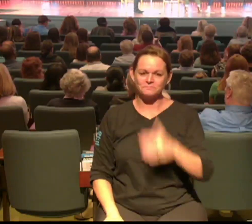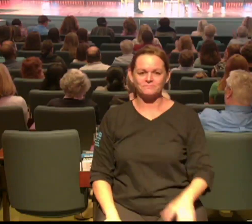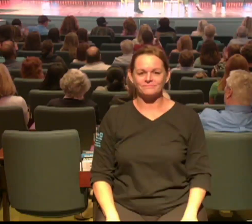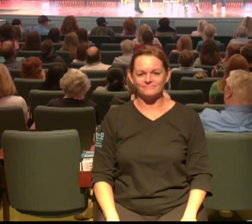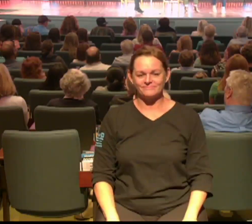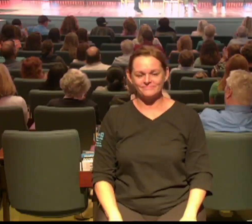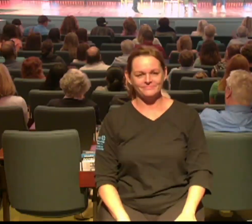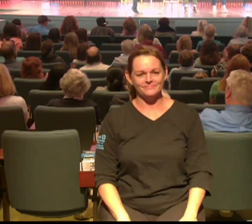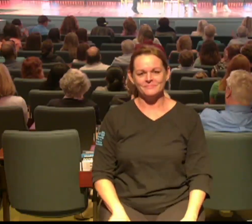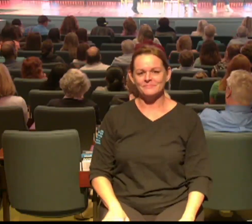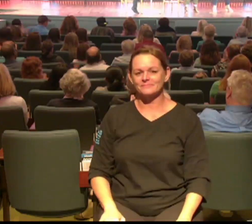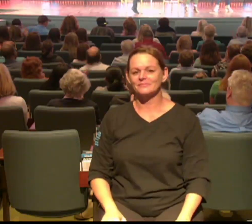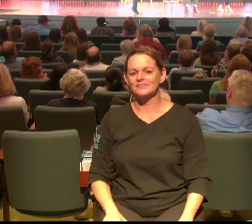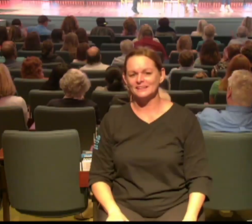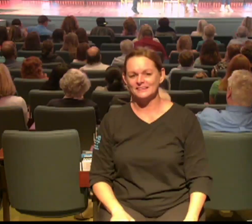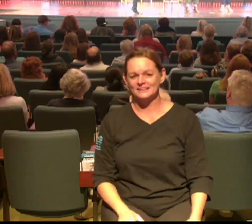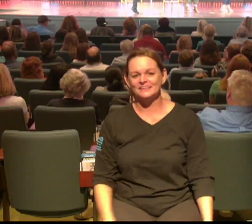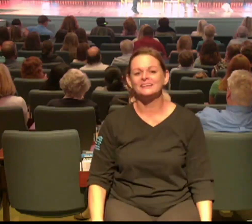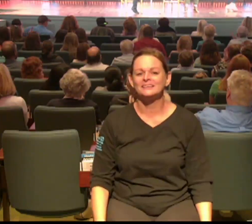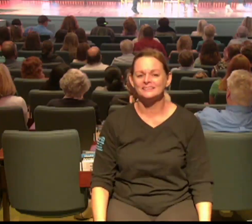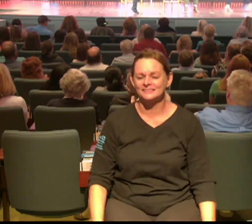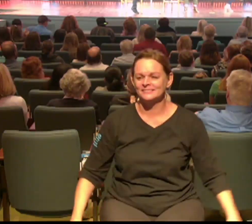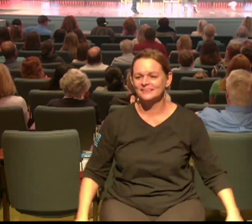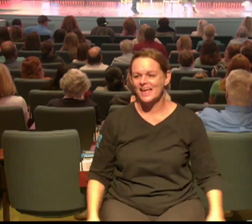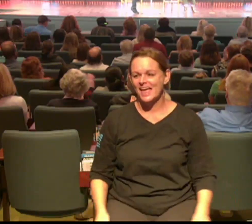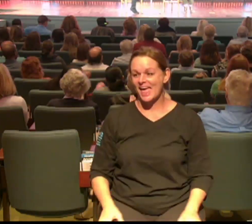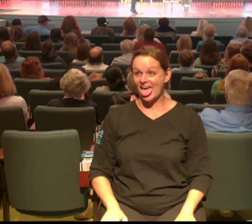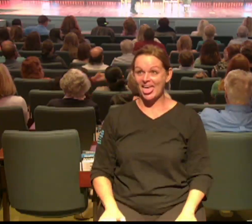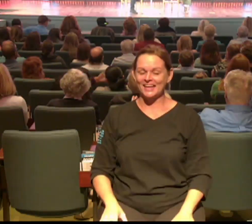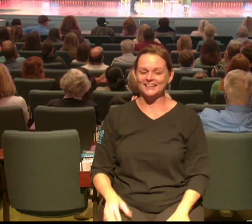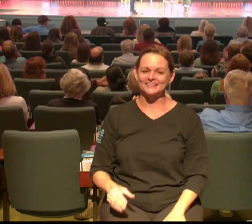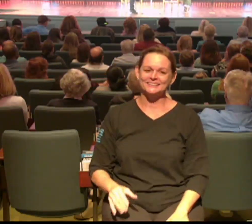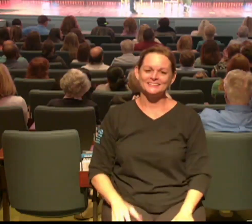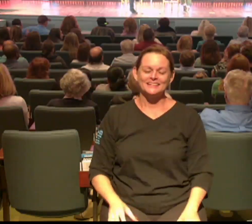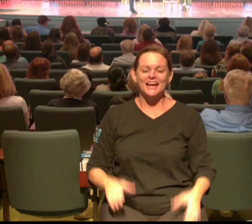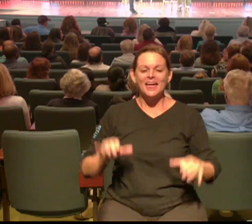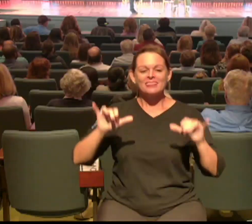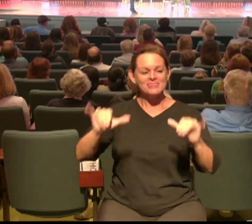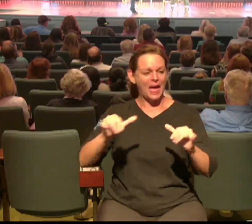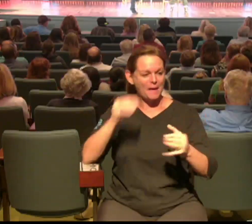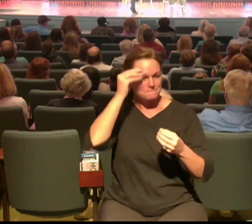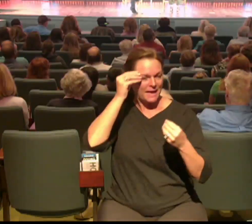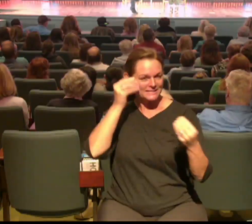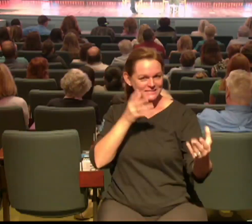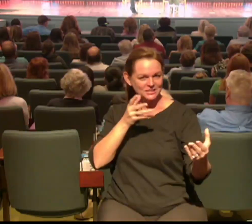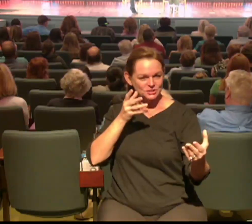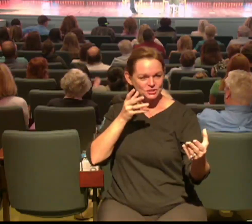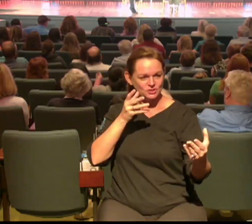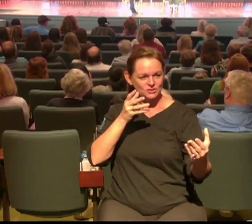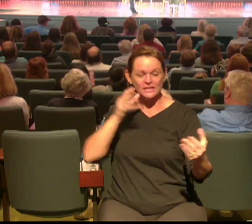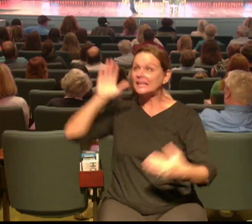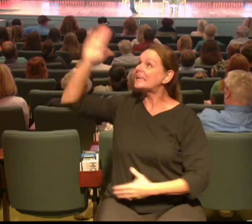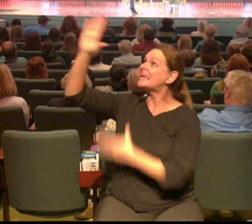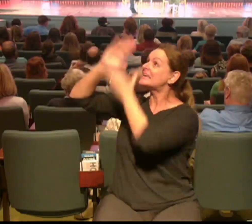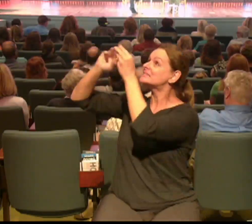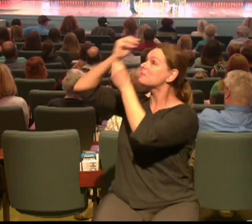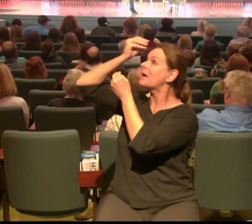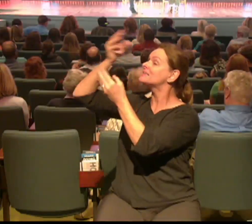the message needs a messenger the message needs a messenger and you are the that's right